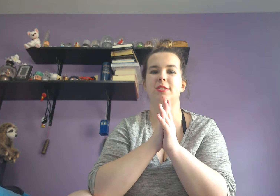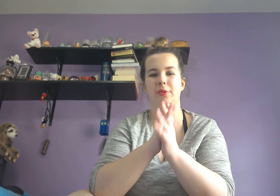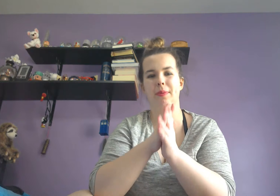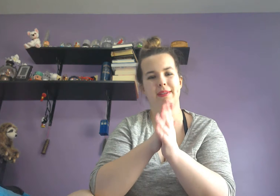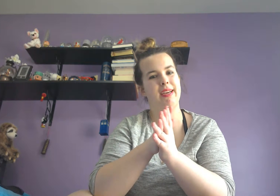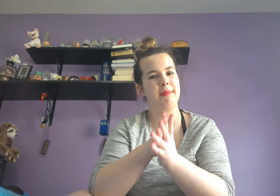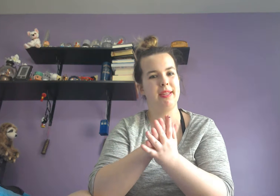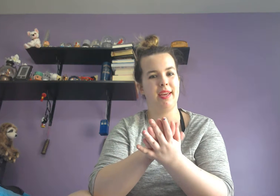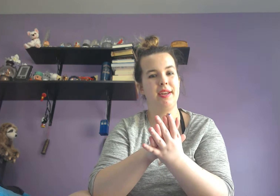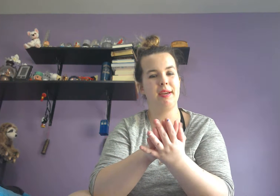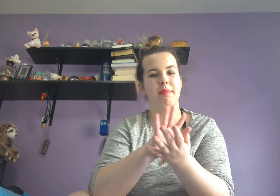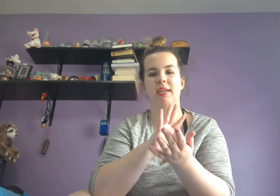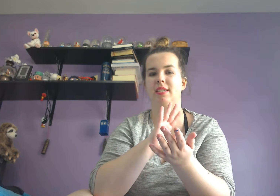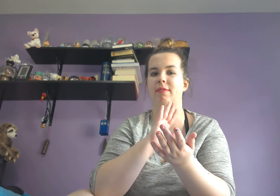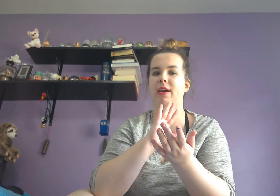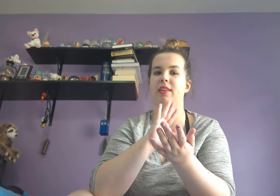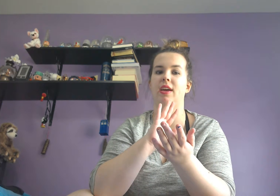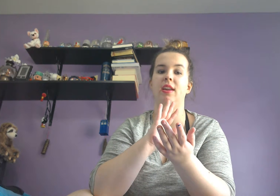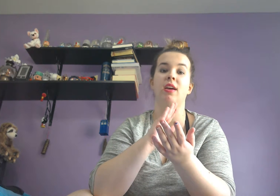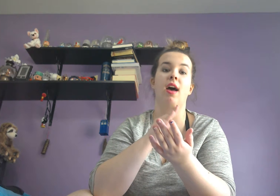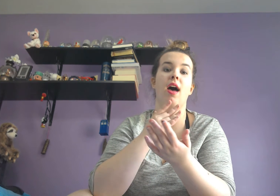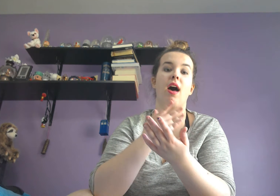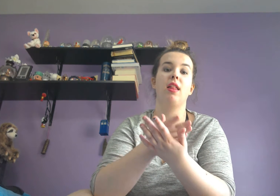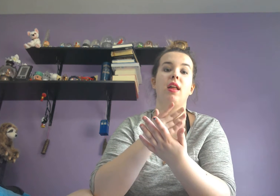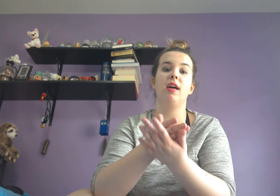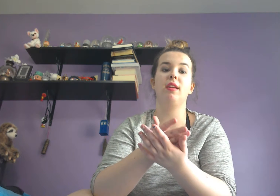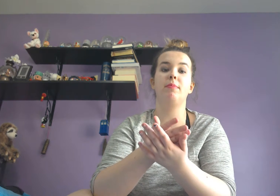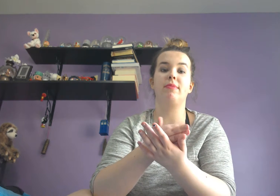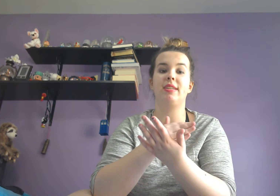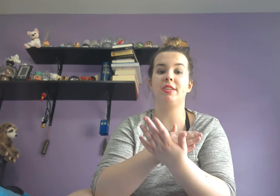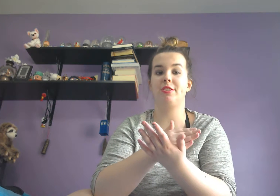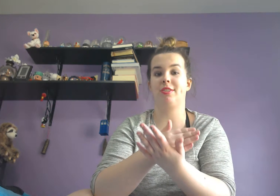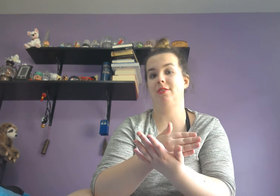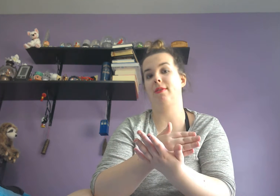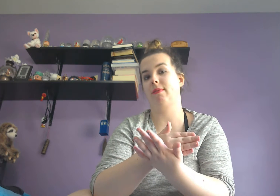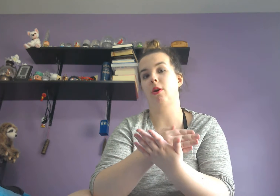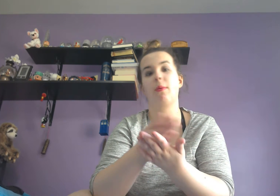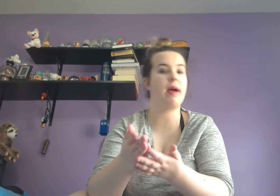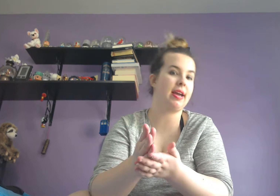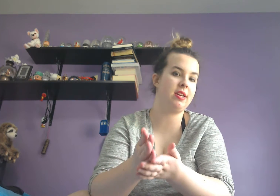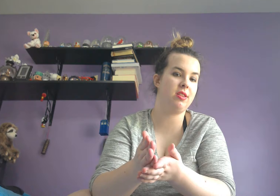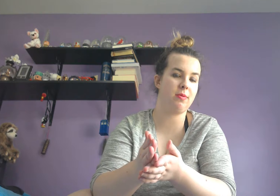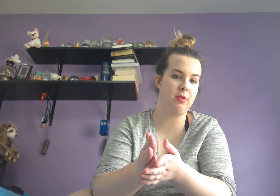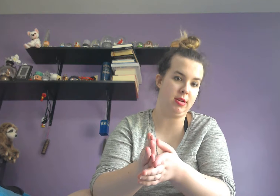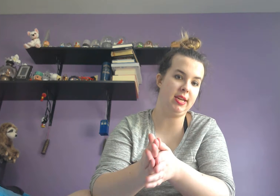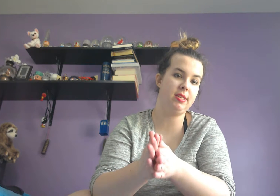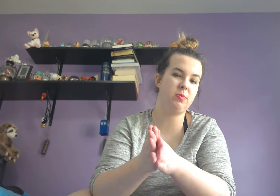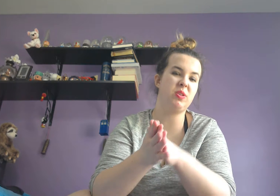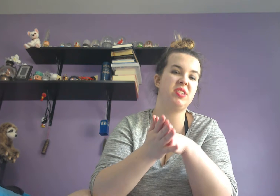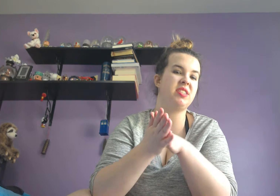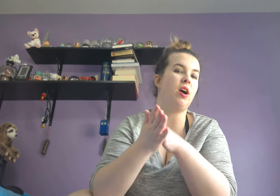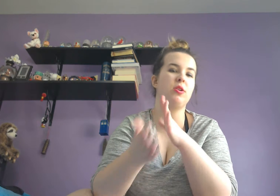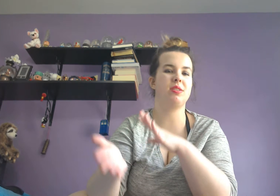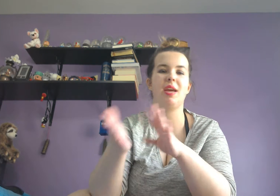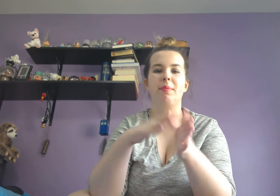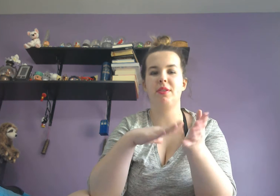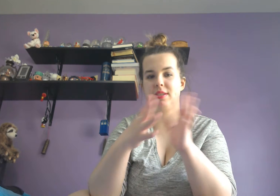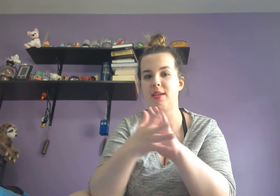super excited about the ending because of the fact that a lot of them did just sort of go back into their routines which is understandable to some